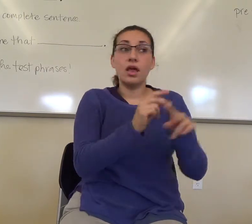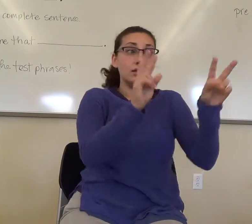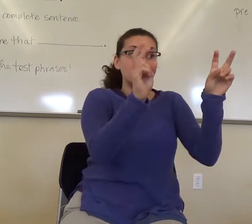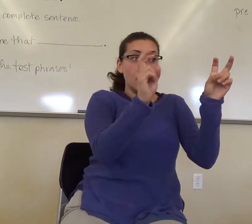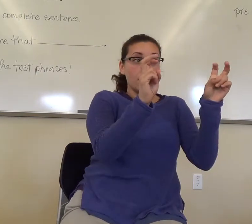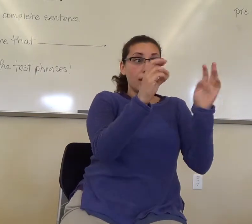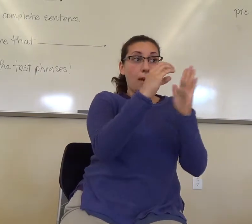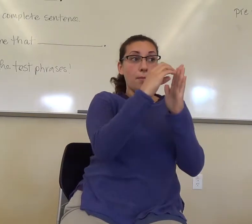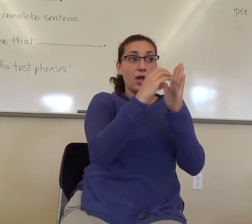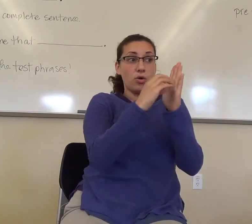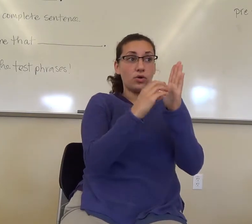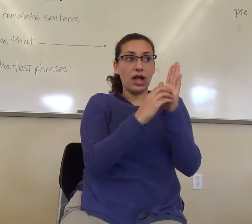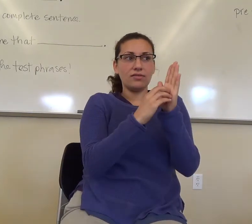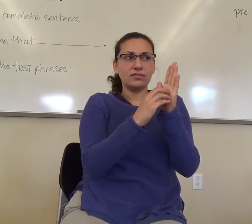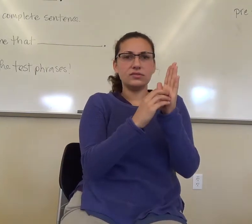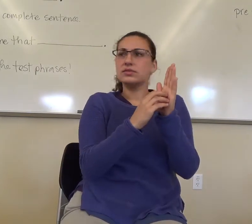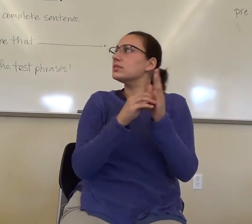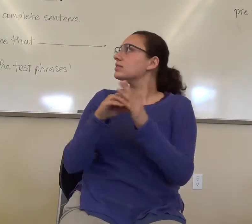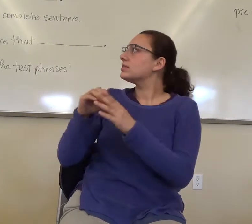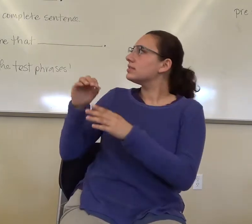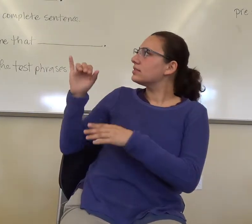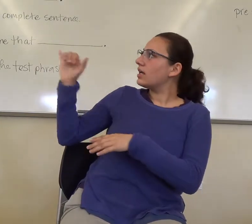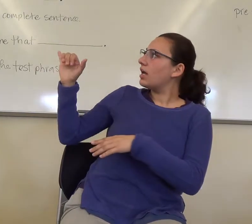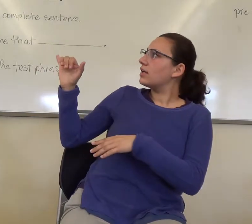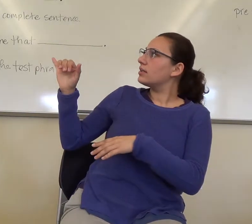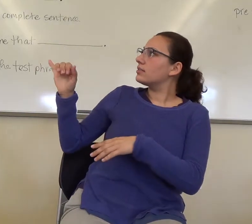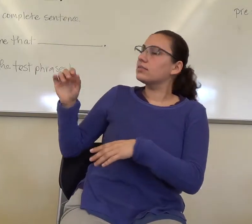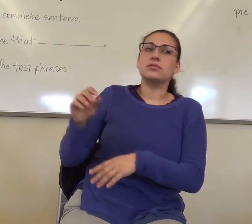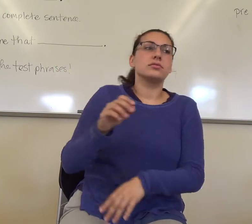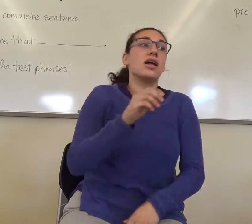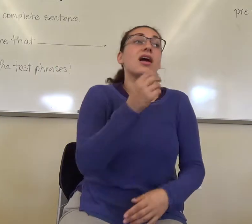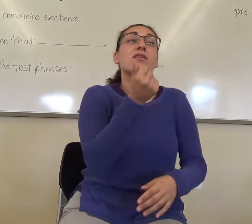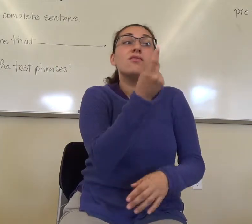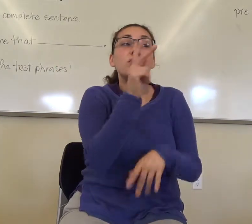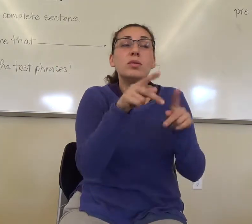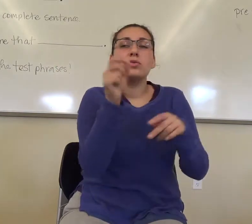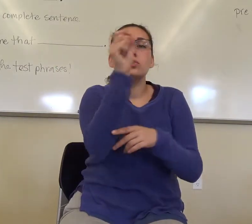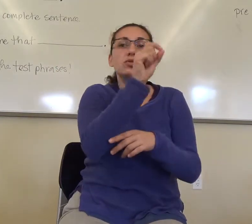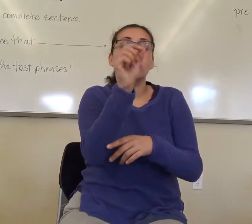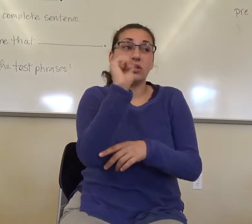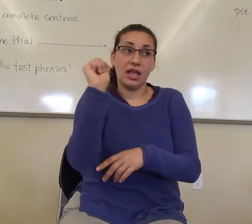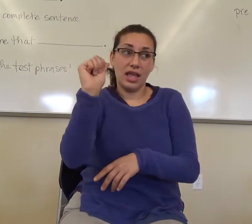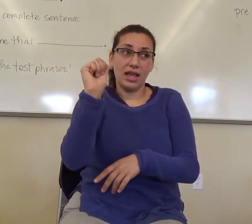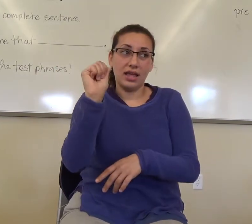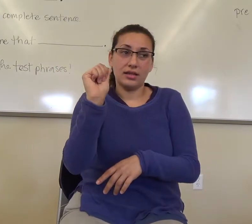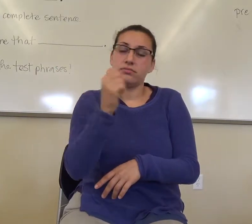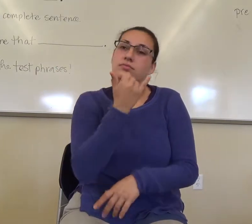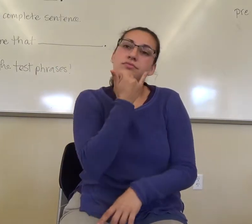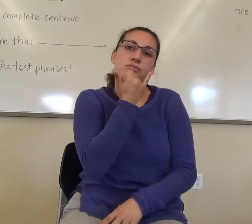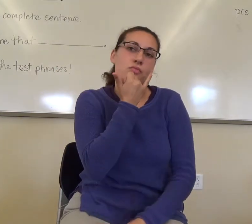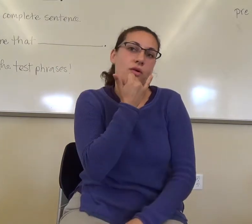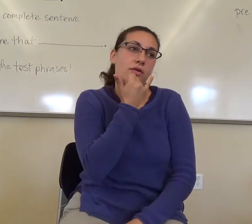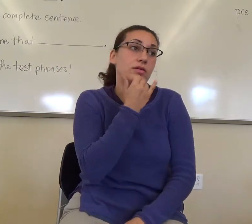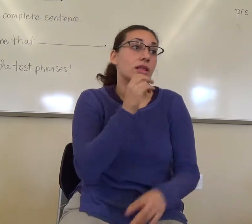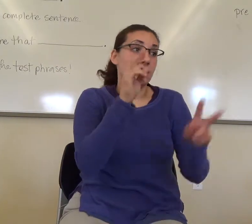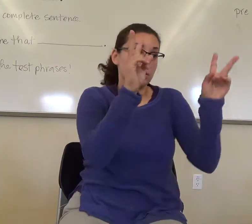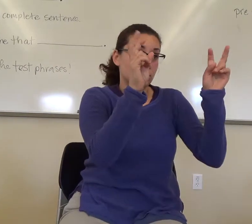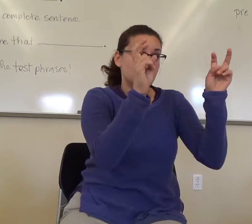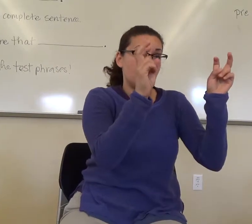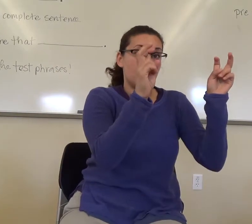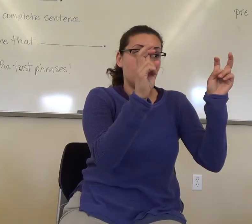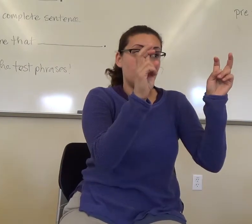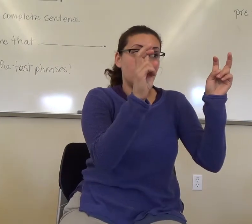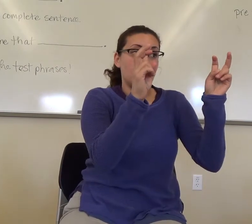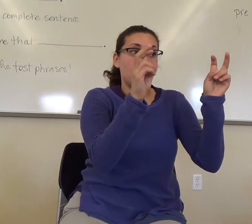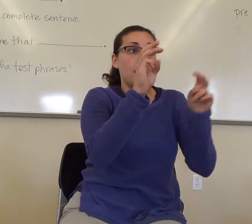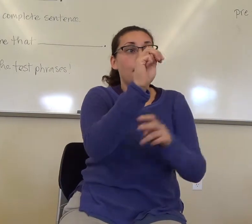this. Not this. A couple of people served with A, which is wrong. The topic and the main idea